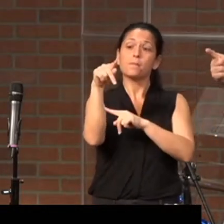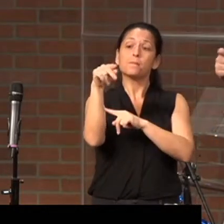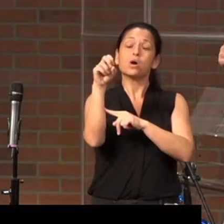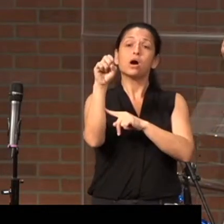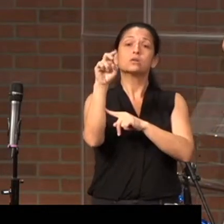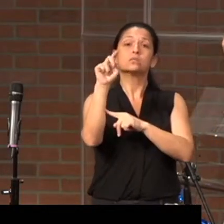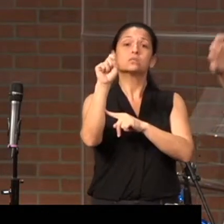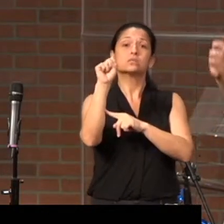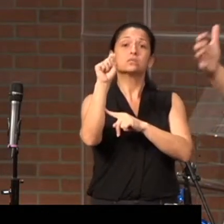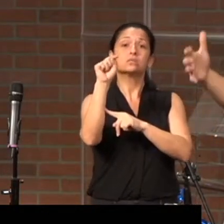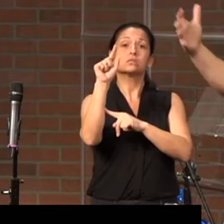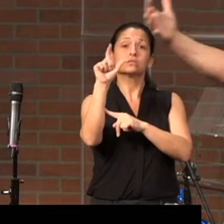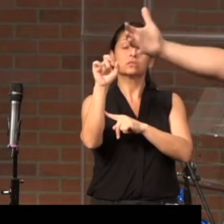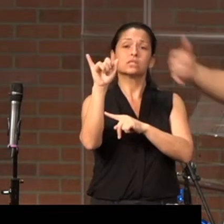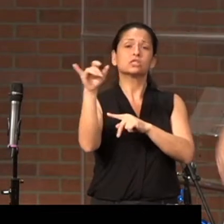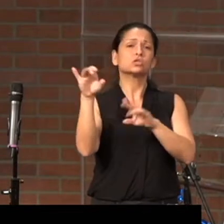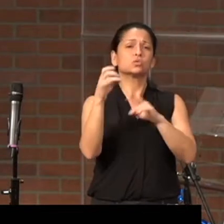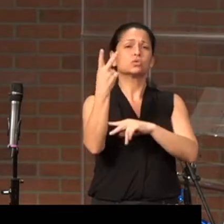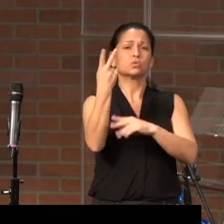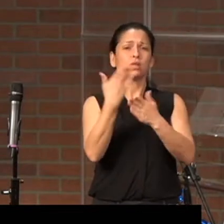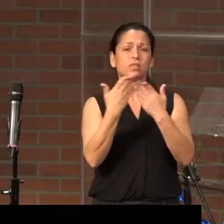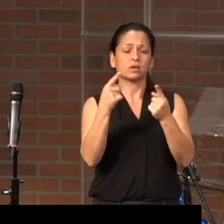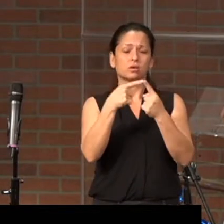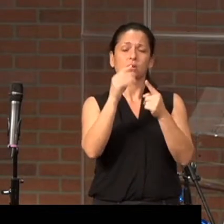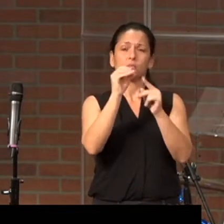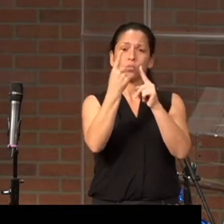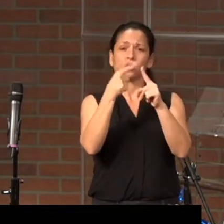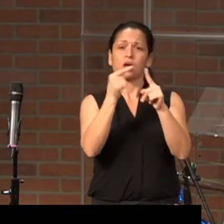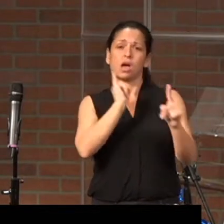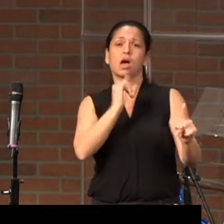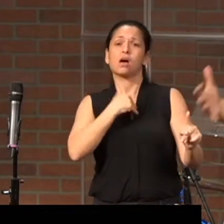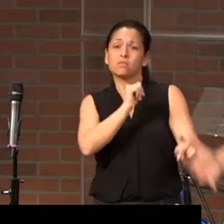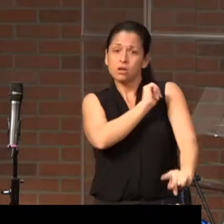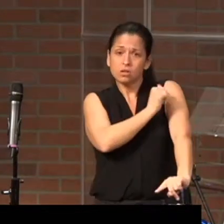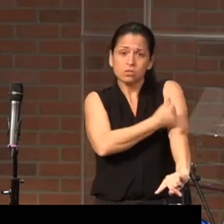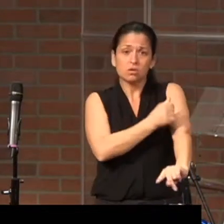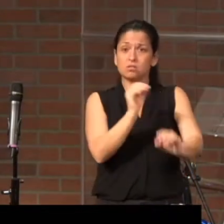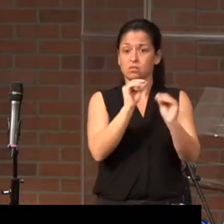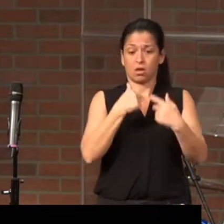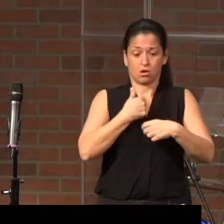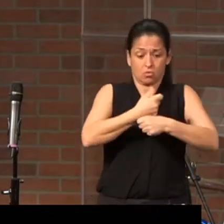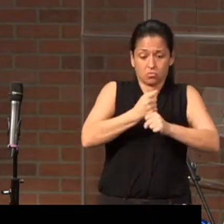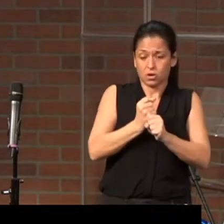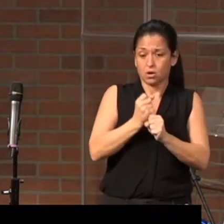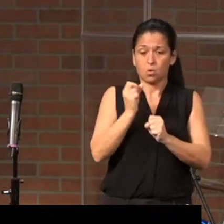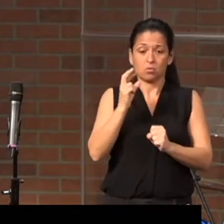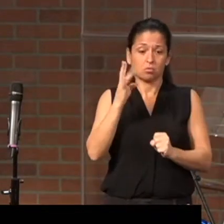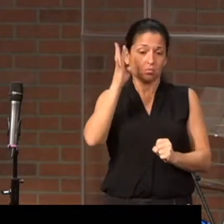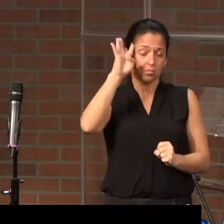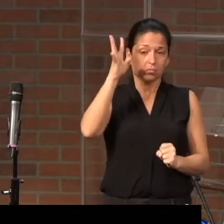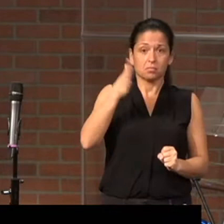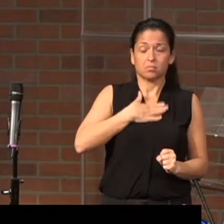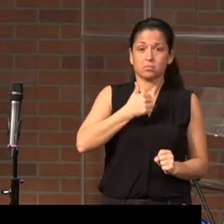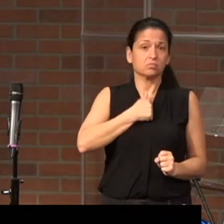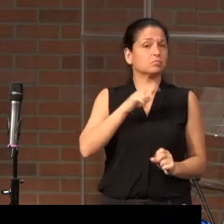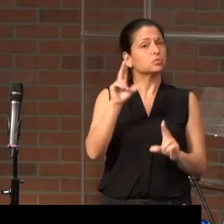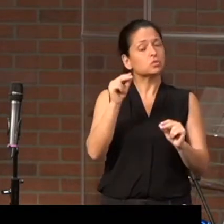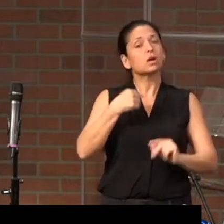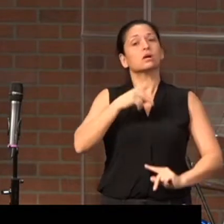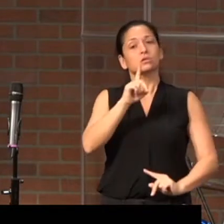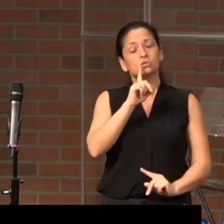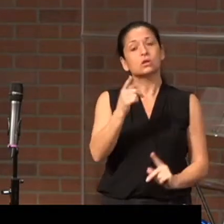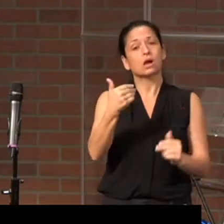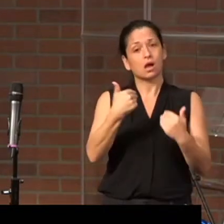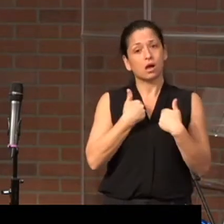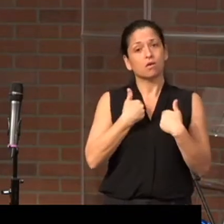one, he's saying, I have authority. And not anything that I've created or conjured up on my own, I literally have the